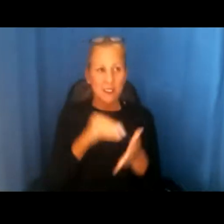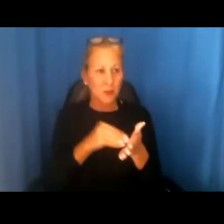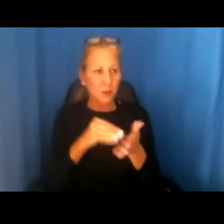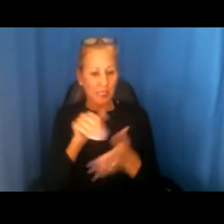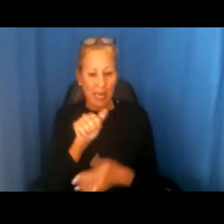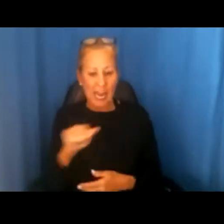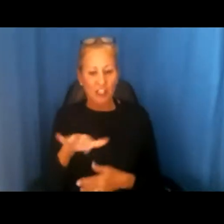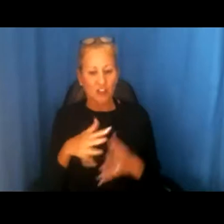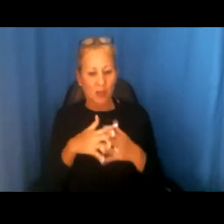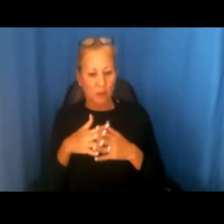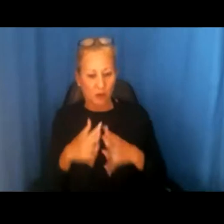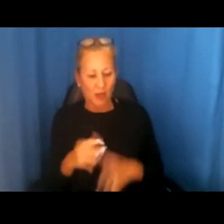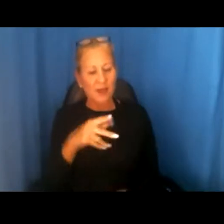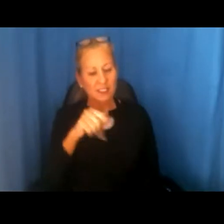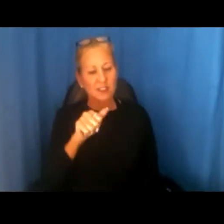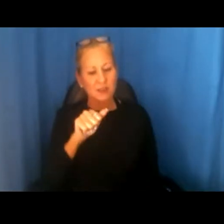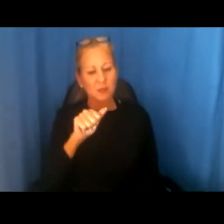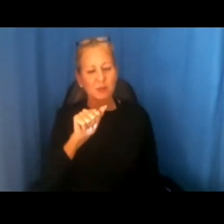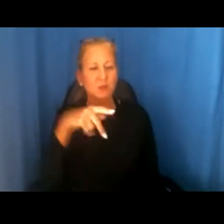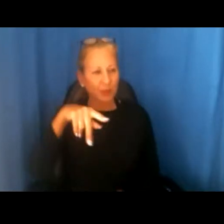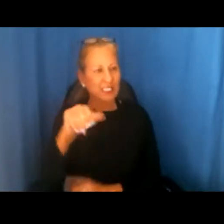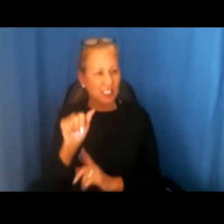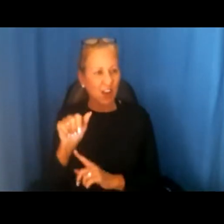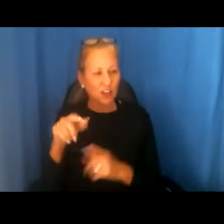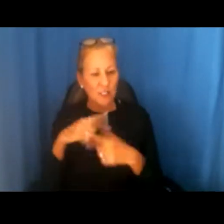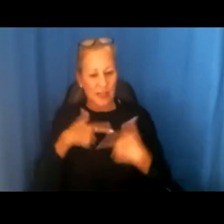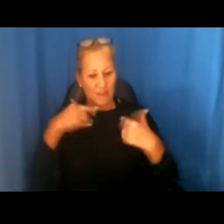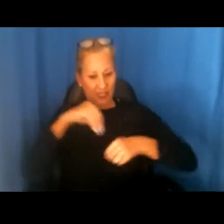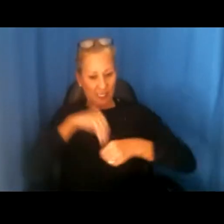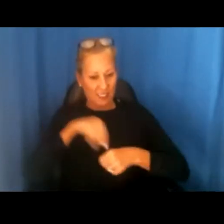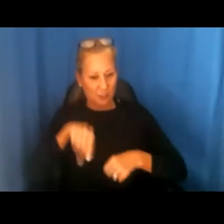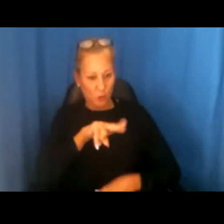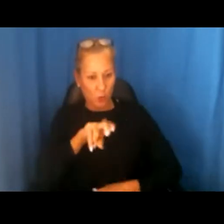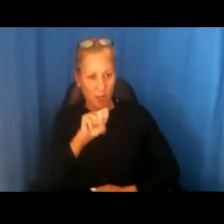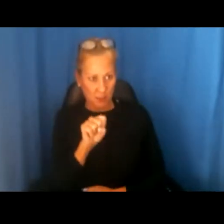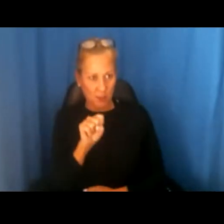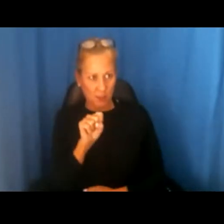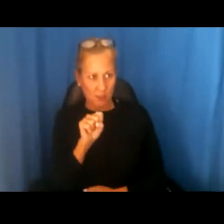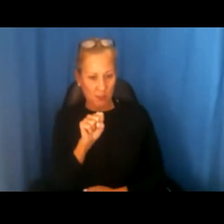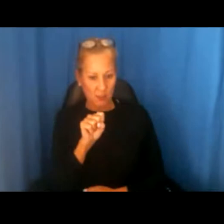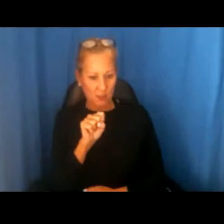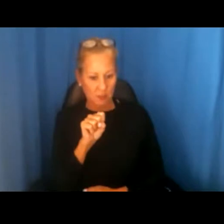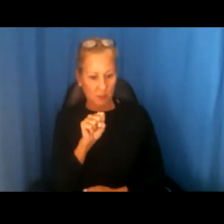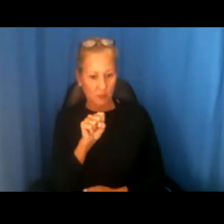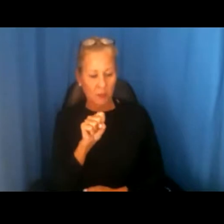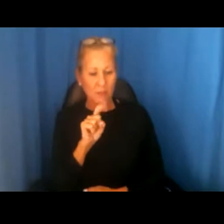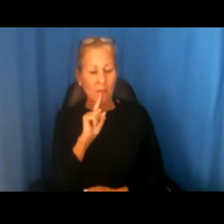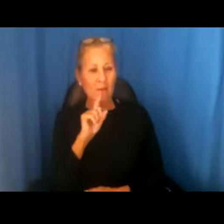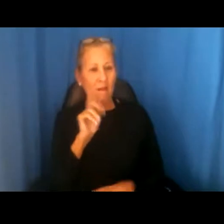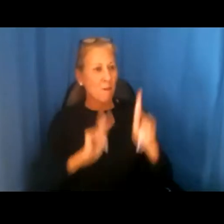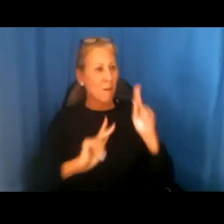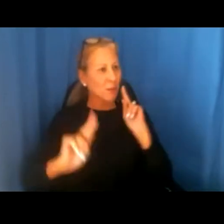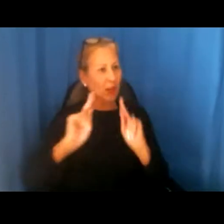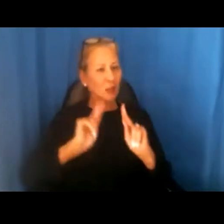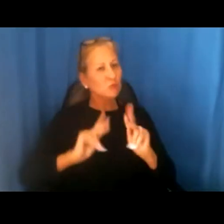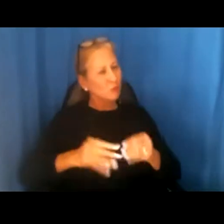Americans living in the United States and the population is